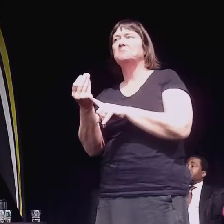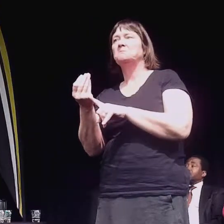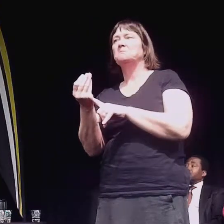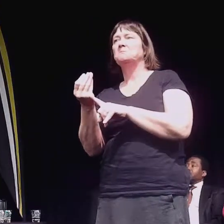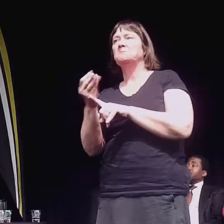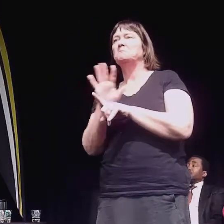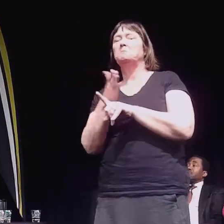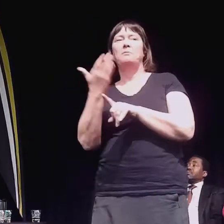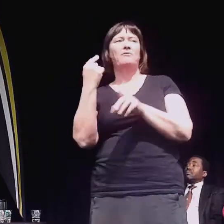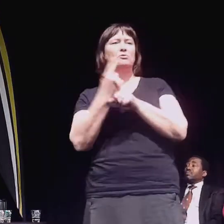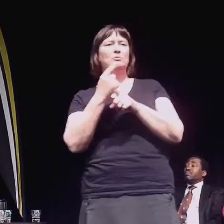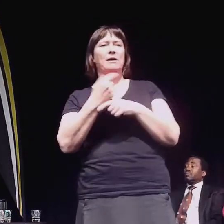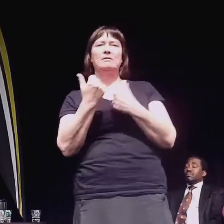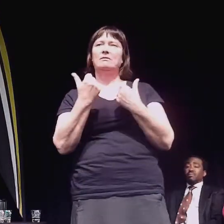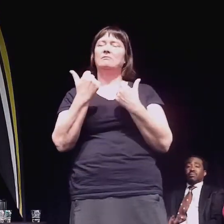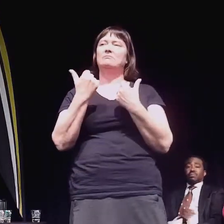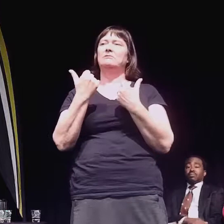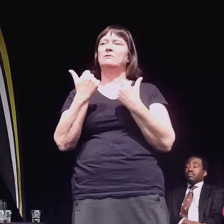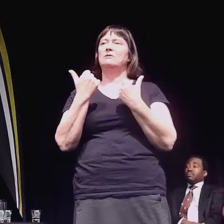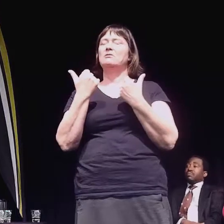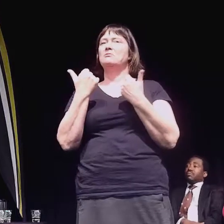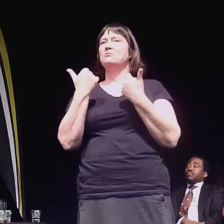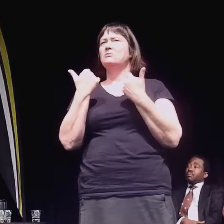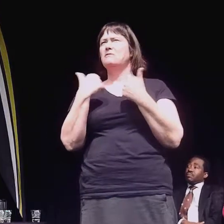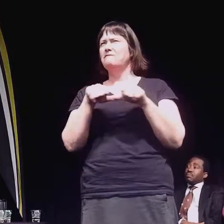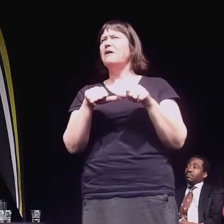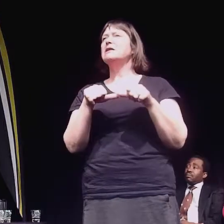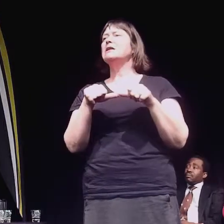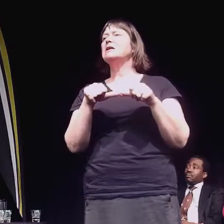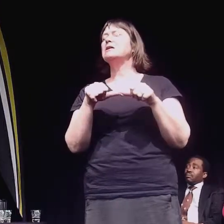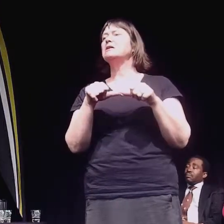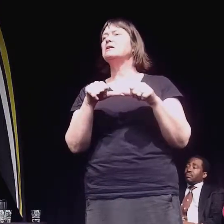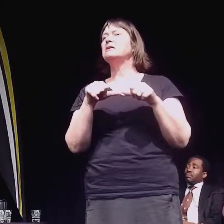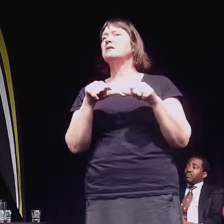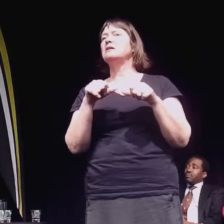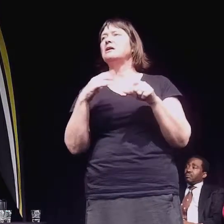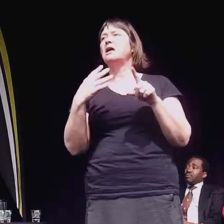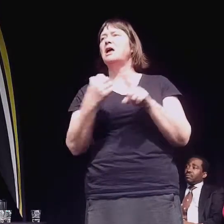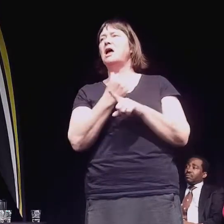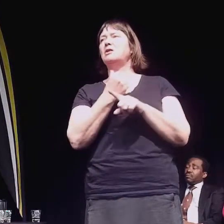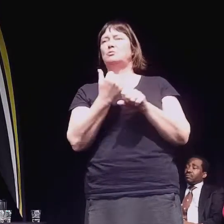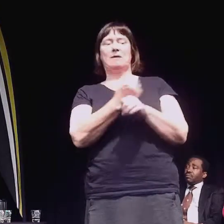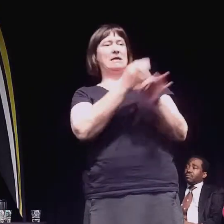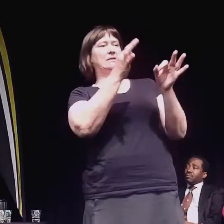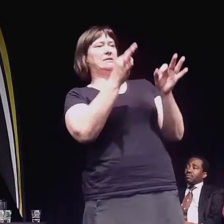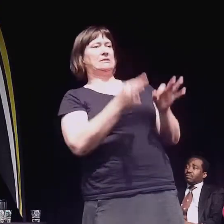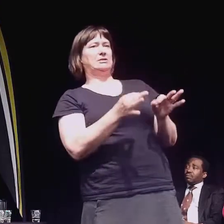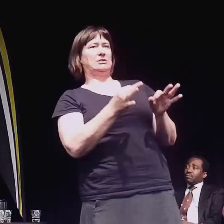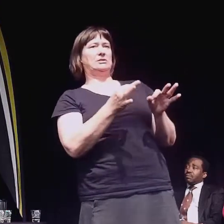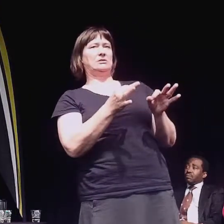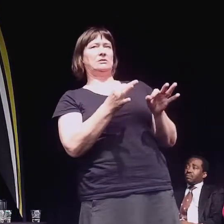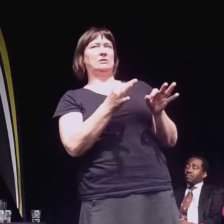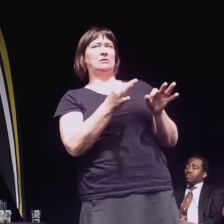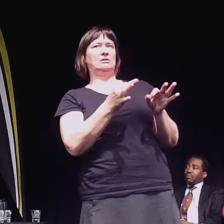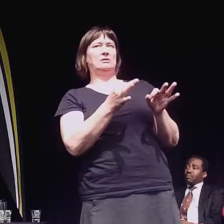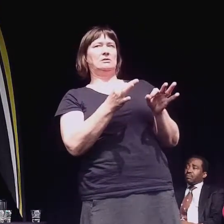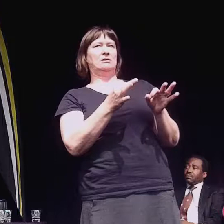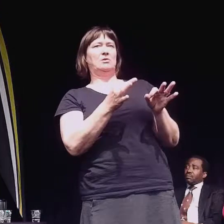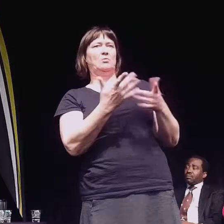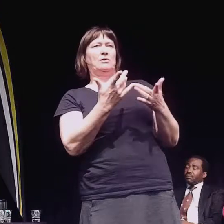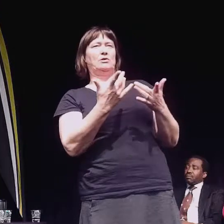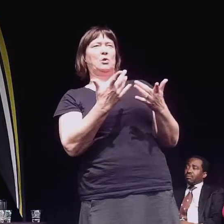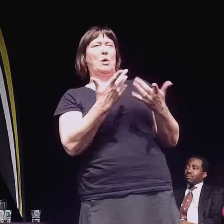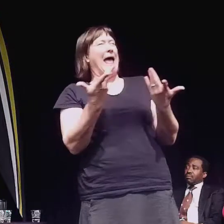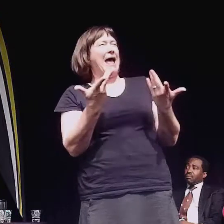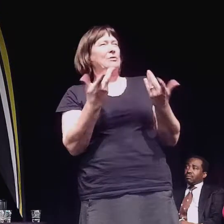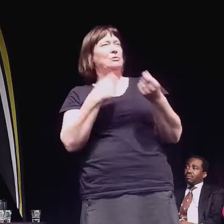about they finally just got to come up with a decision to come up with how to be